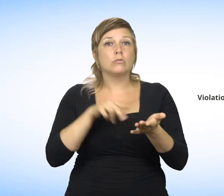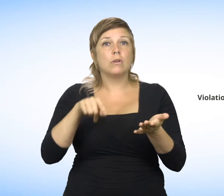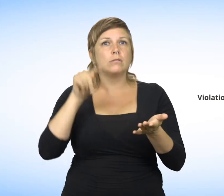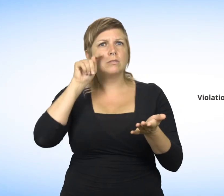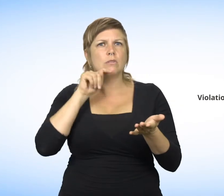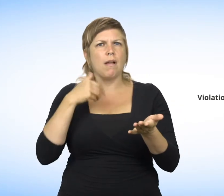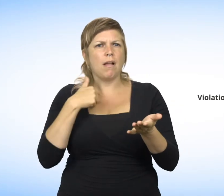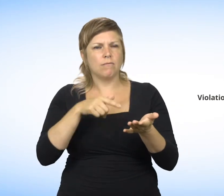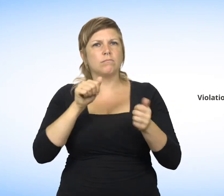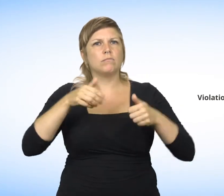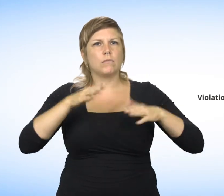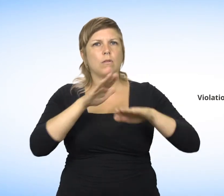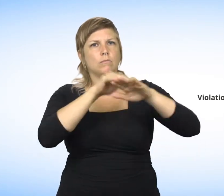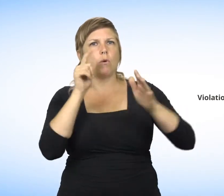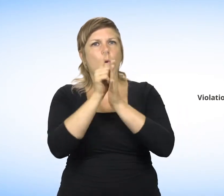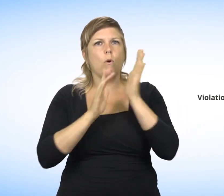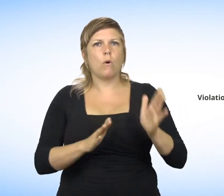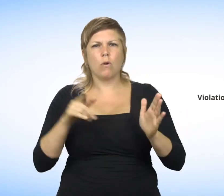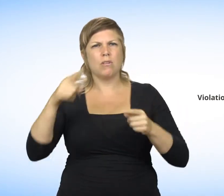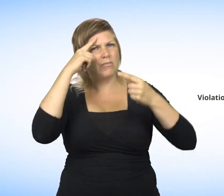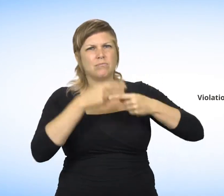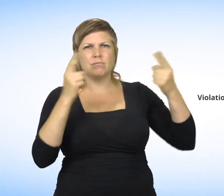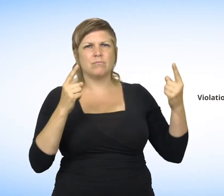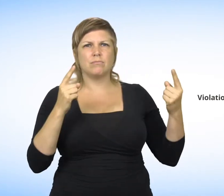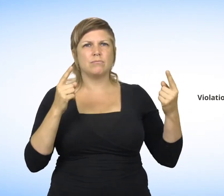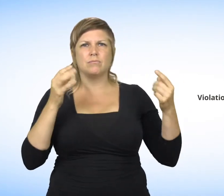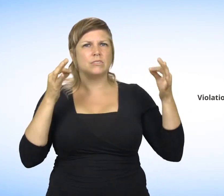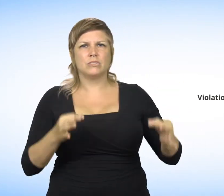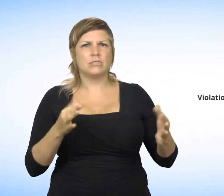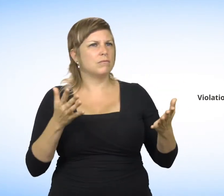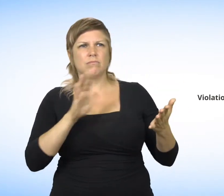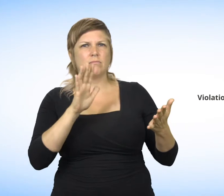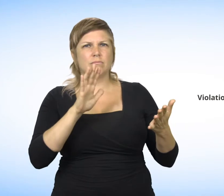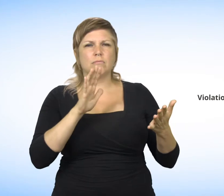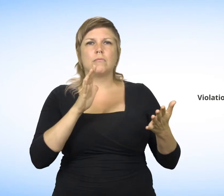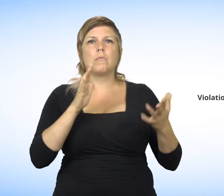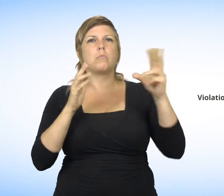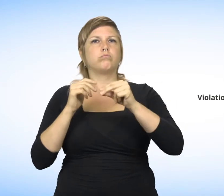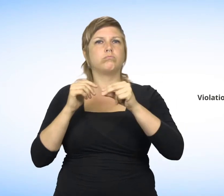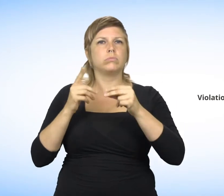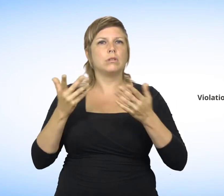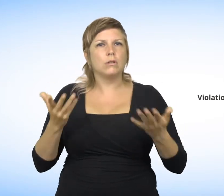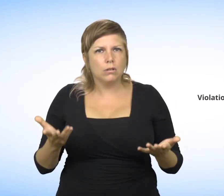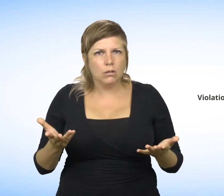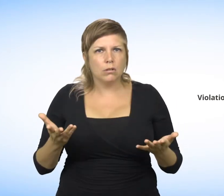The youth wants to speak to his lawyer to oppose the decision, but is not given the opportunity to do so.